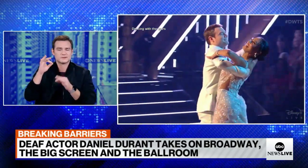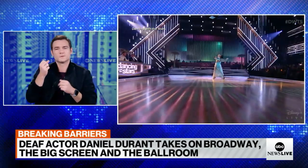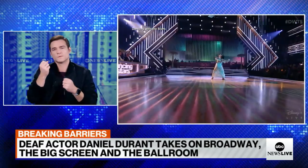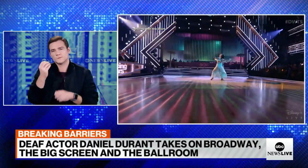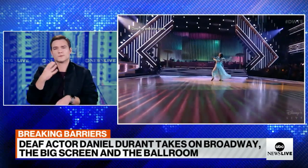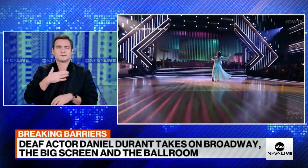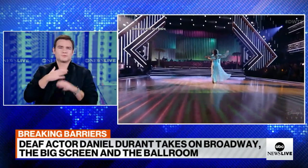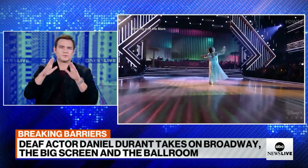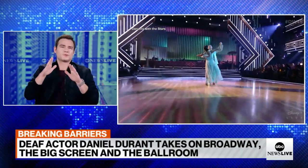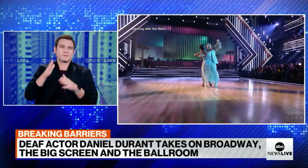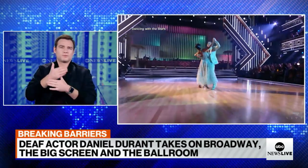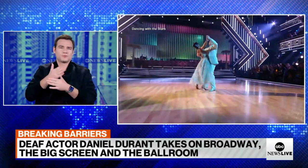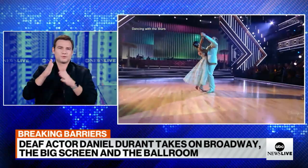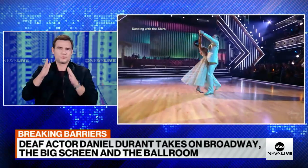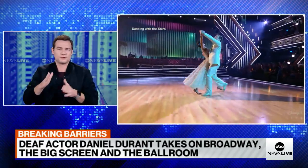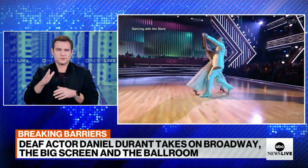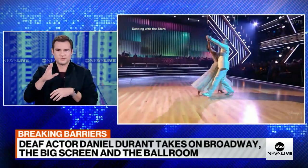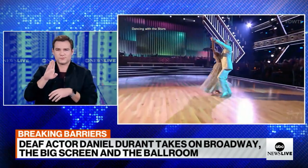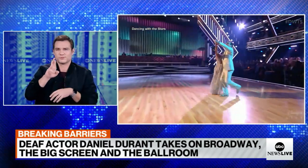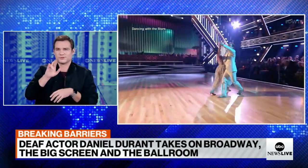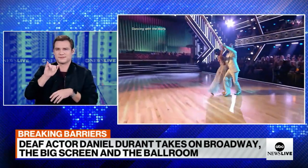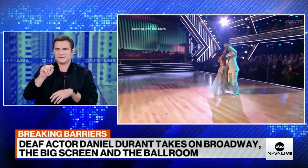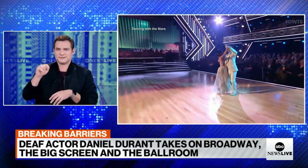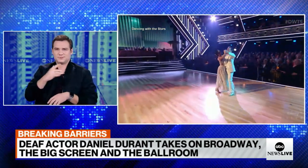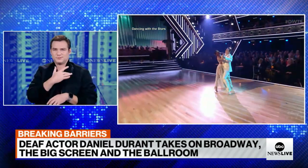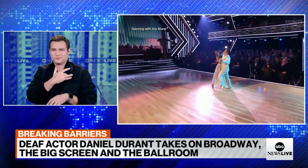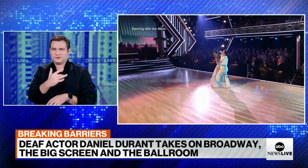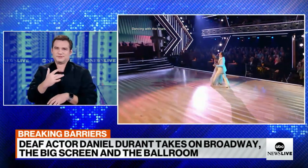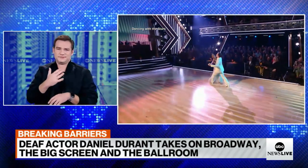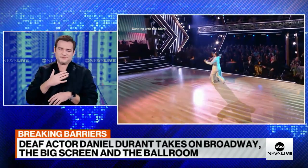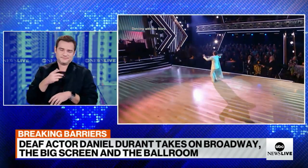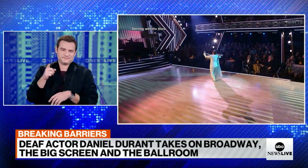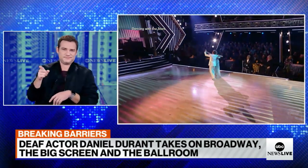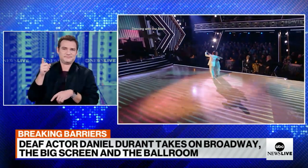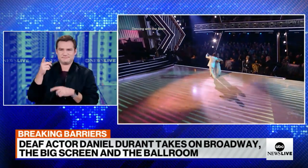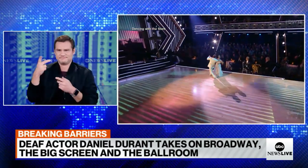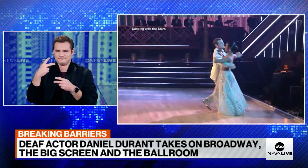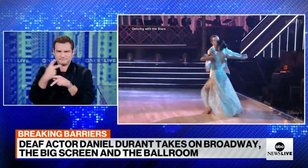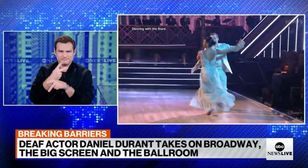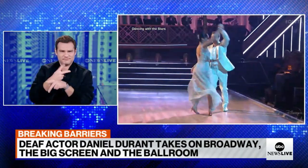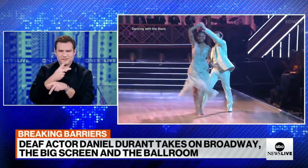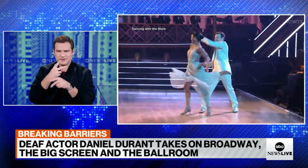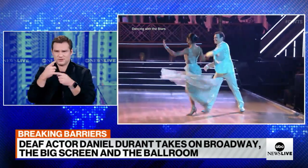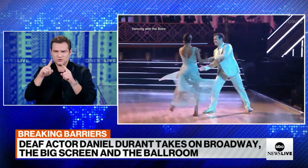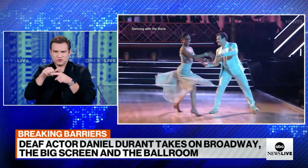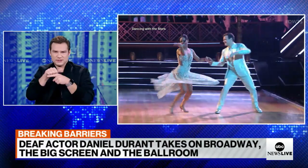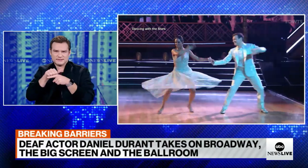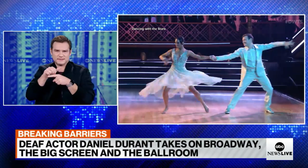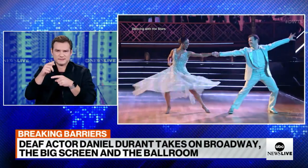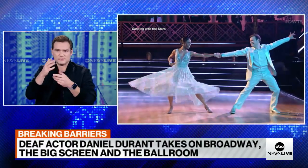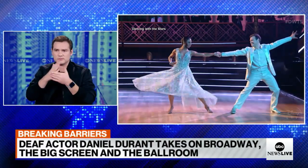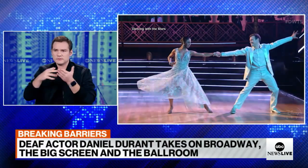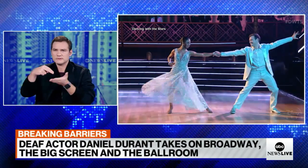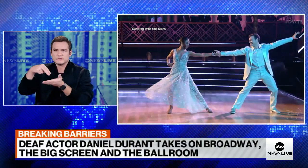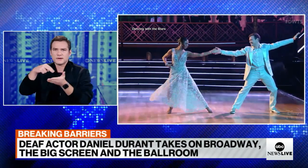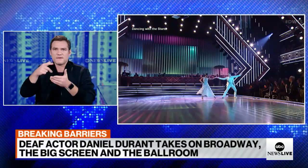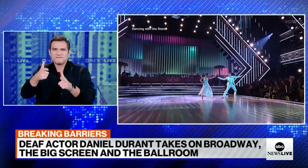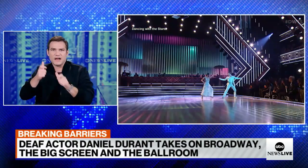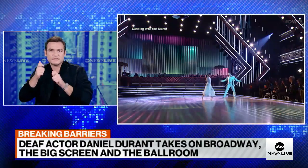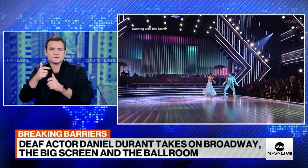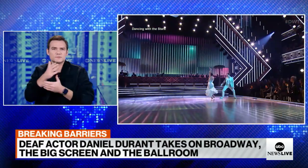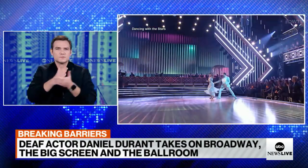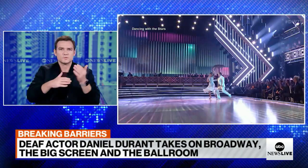anything like that because it's distracting for me. So my wonderful partner, Britt, this is her name sign. We figure out how to